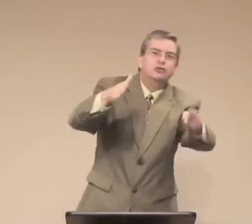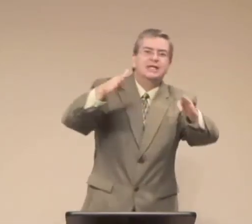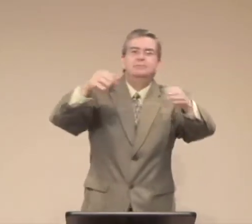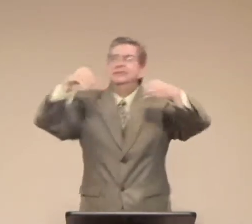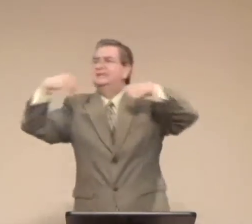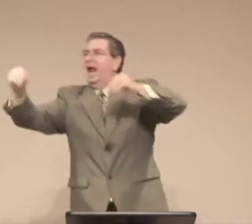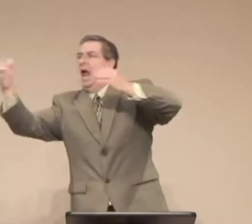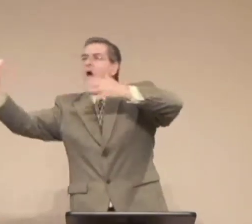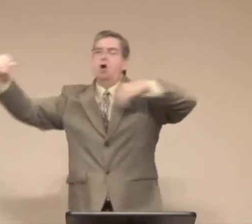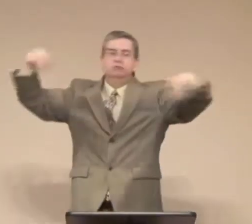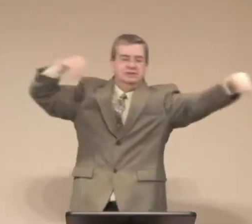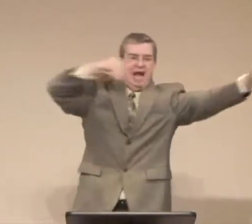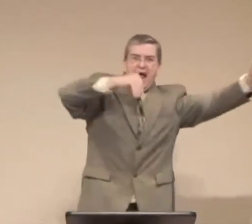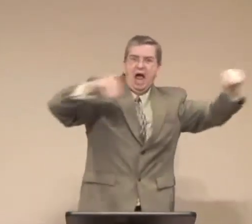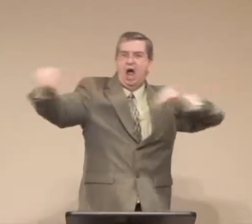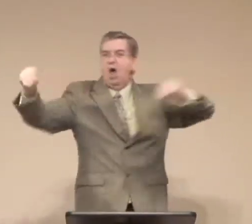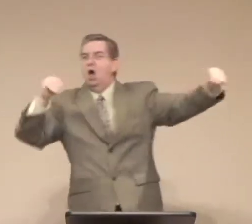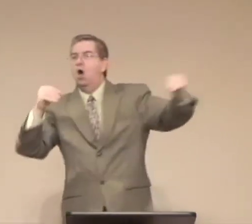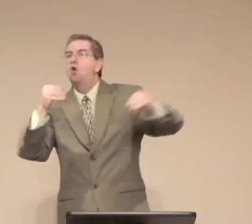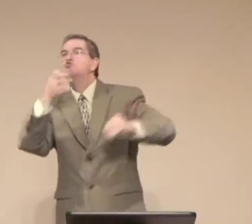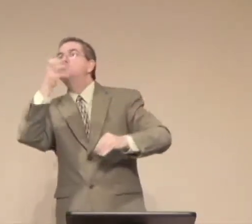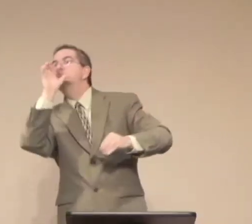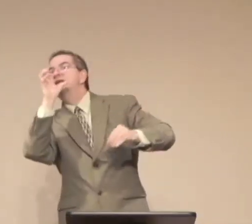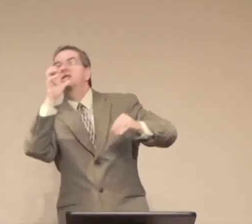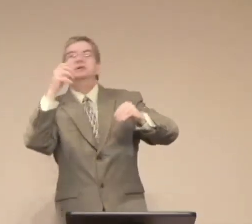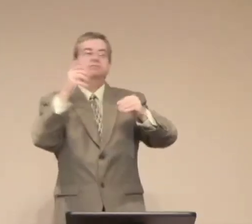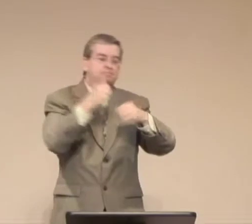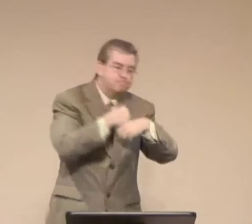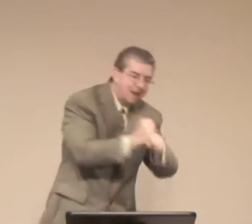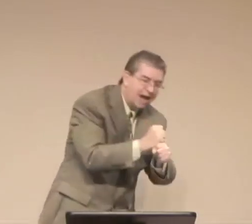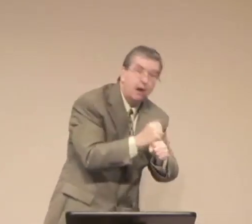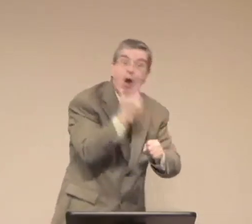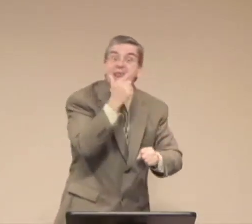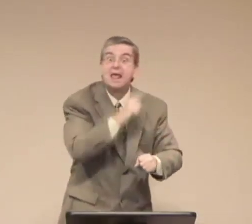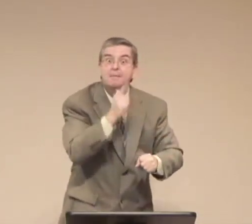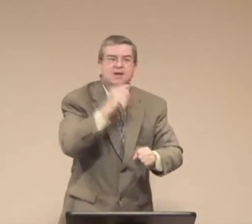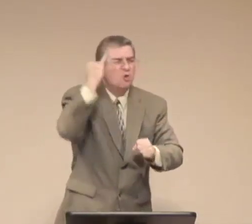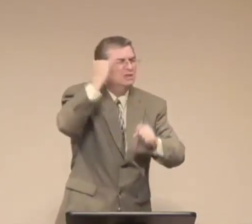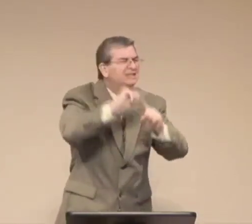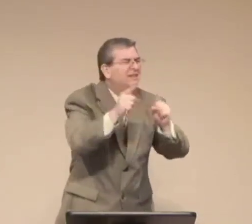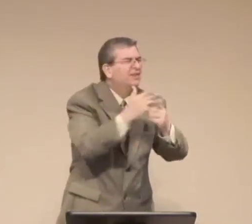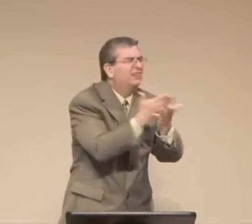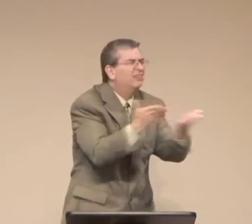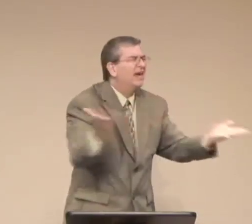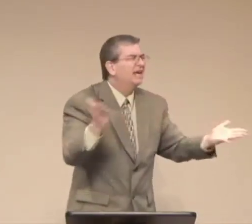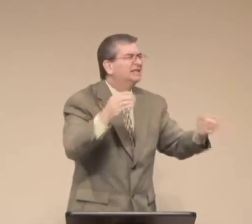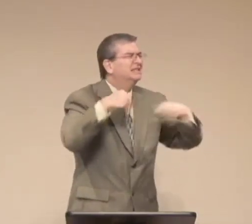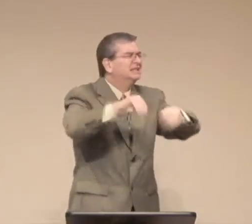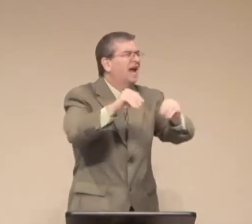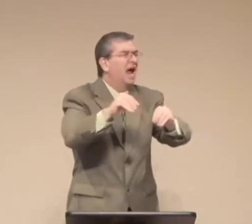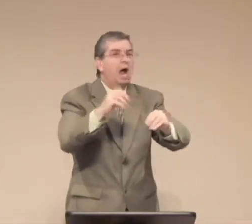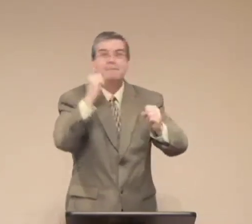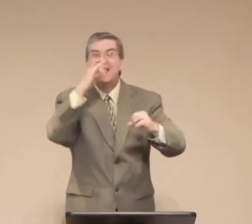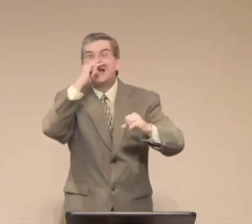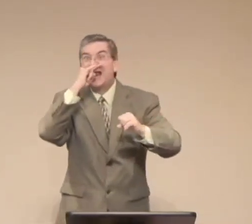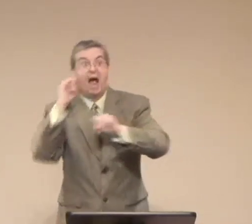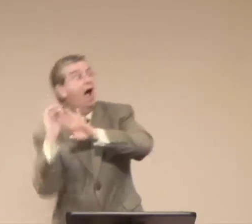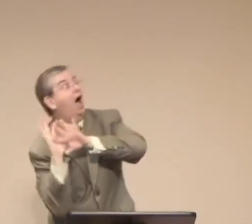I can go to the beach I can walk down the street I can maybe sell some drinks. was very creative.